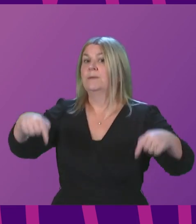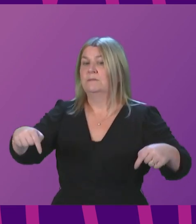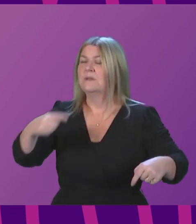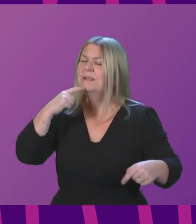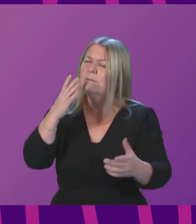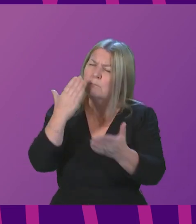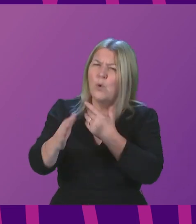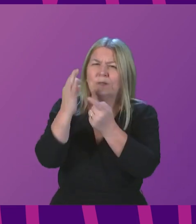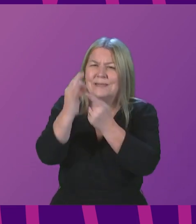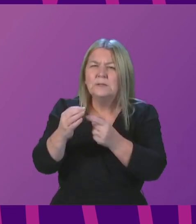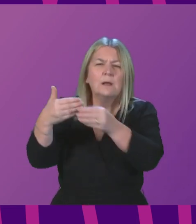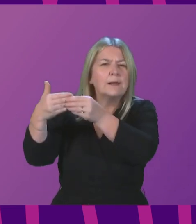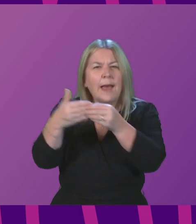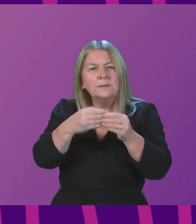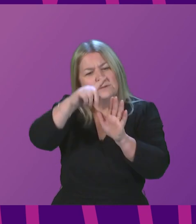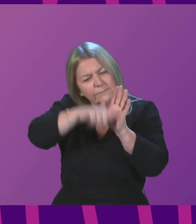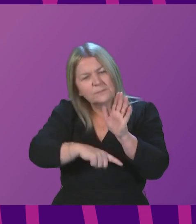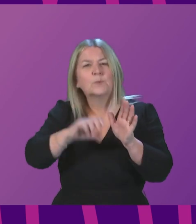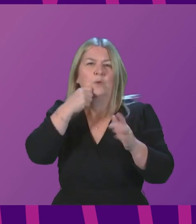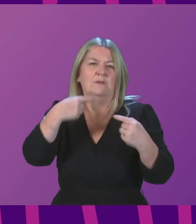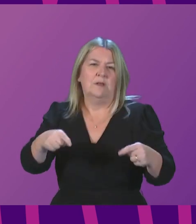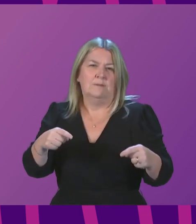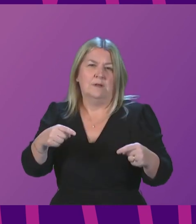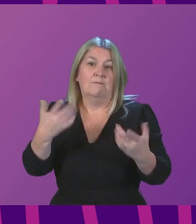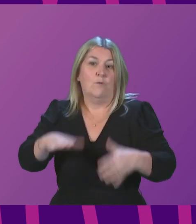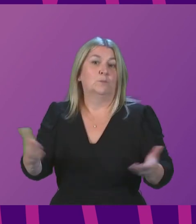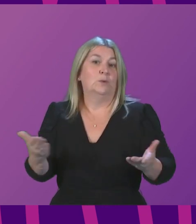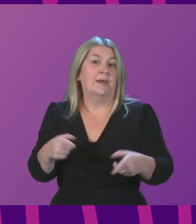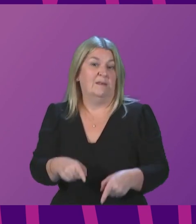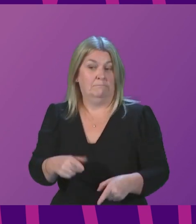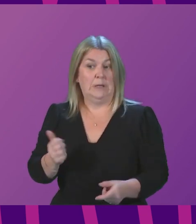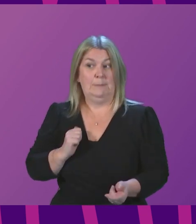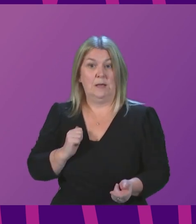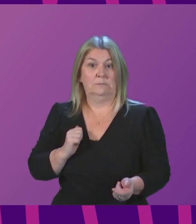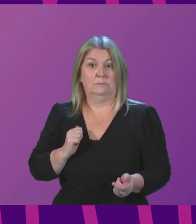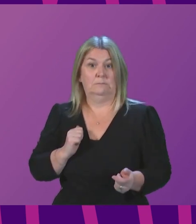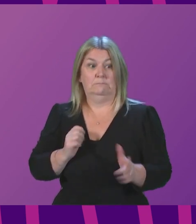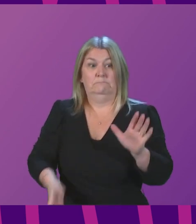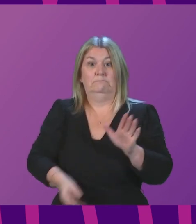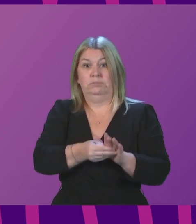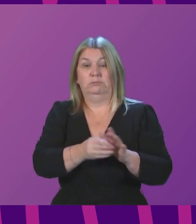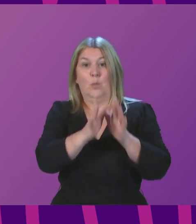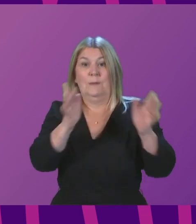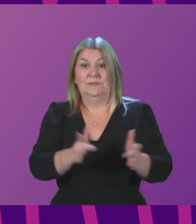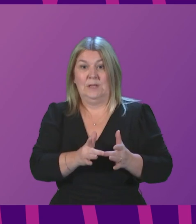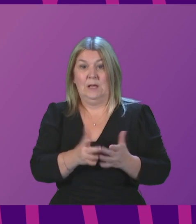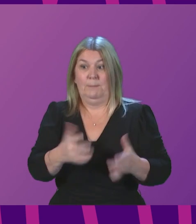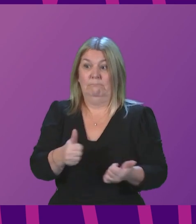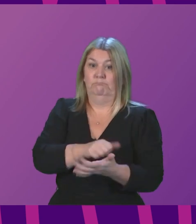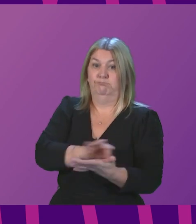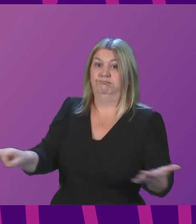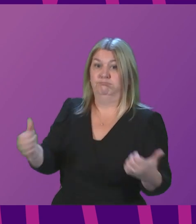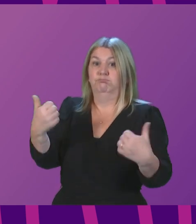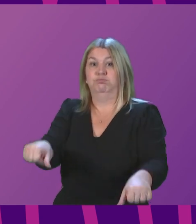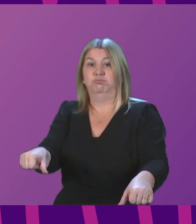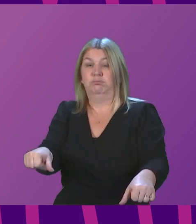would follow this week. That guidance will be available online from today. In fact, I suspect it will, because I've just cleared it before coming here. I suspect